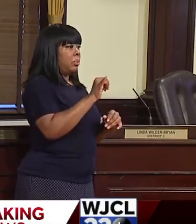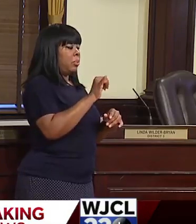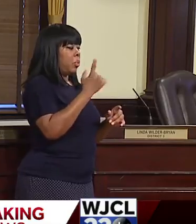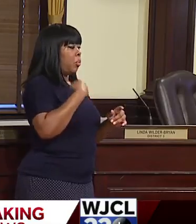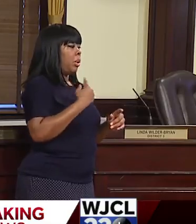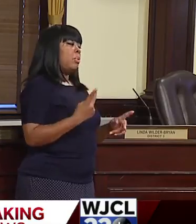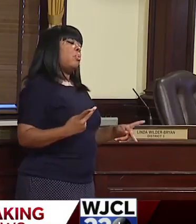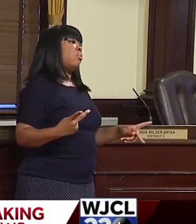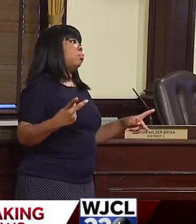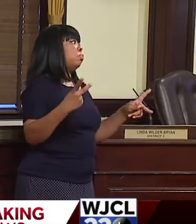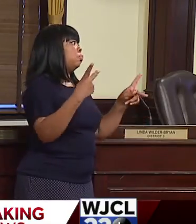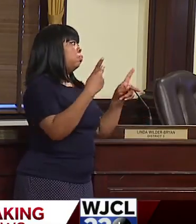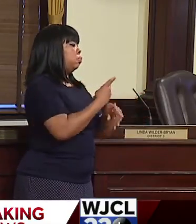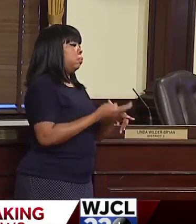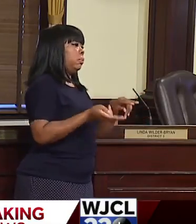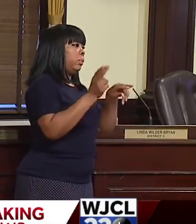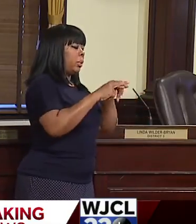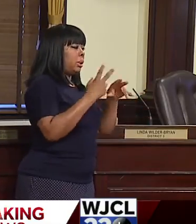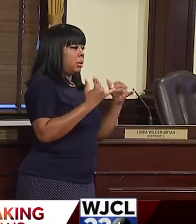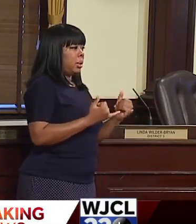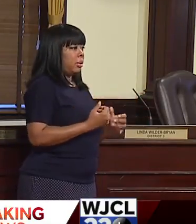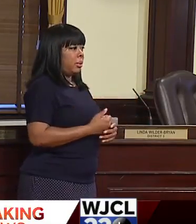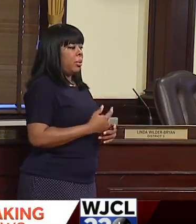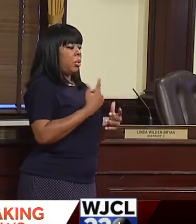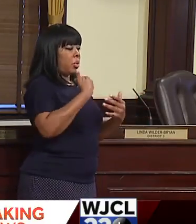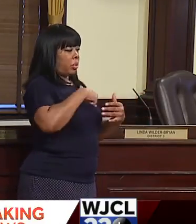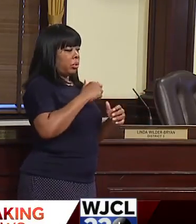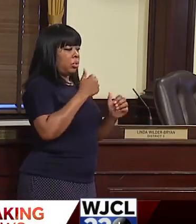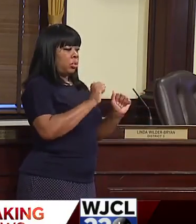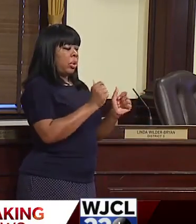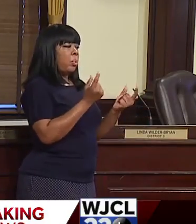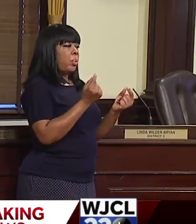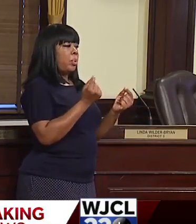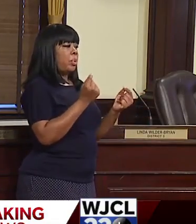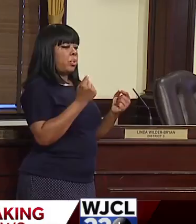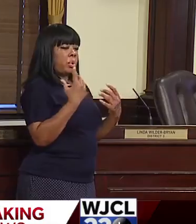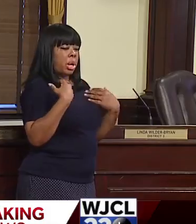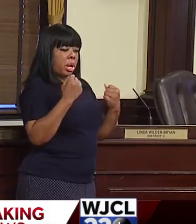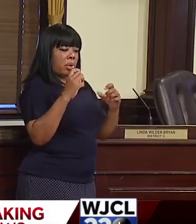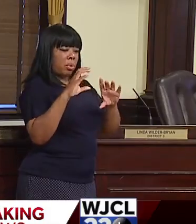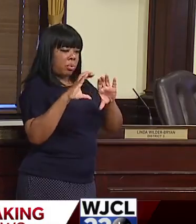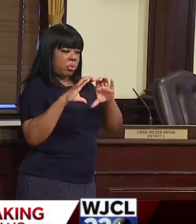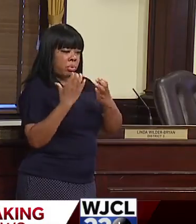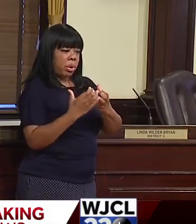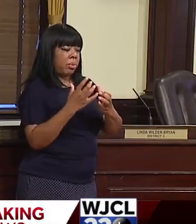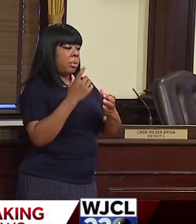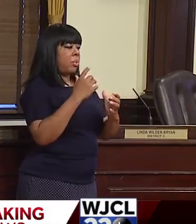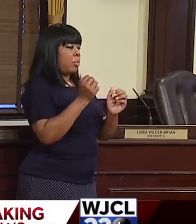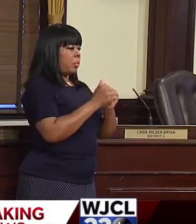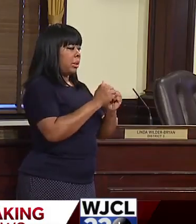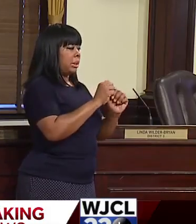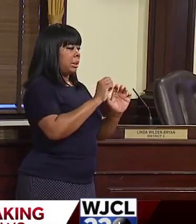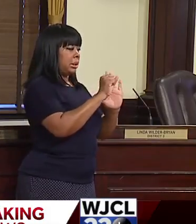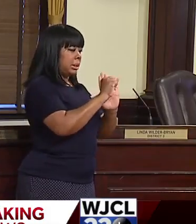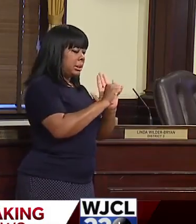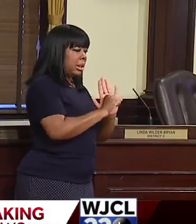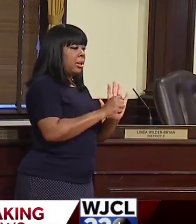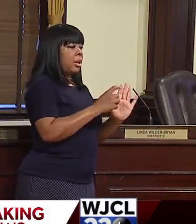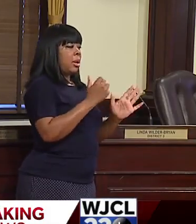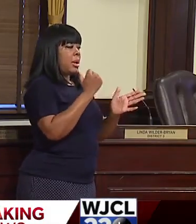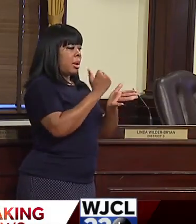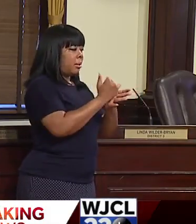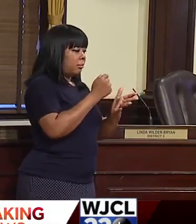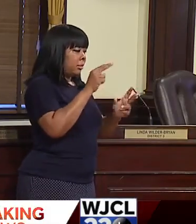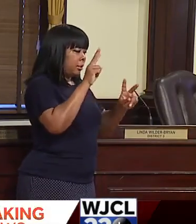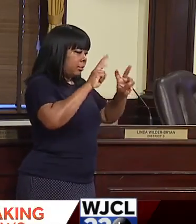And so we're trying to work, um, in lockstep with the health department, uh, with the state, uh, to be able to to